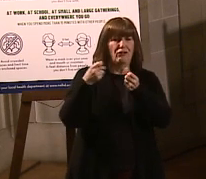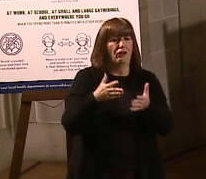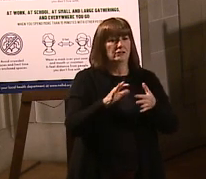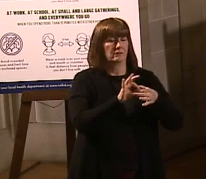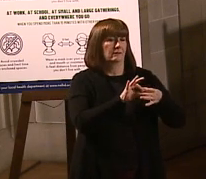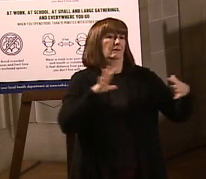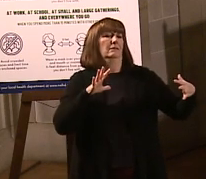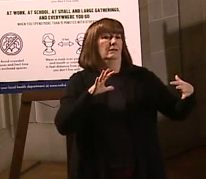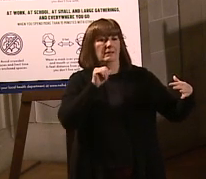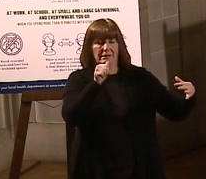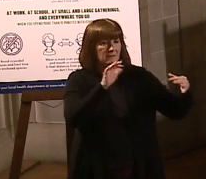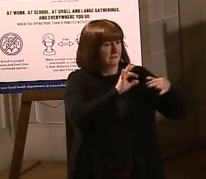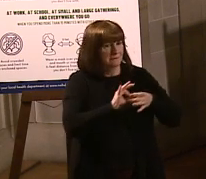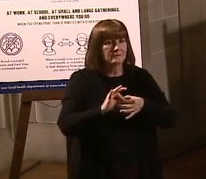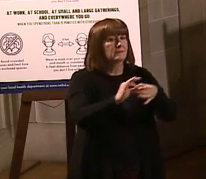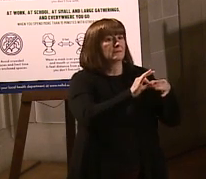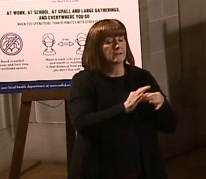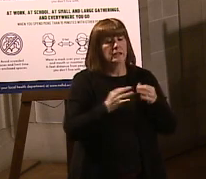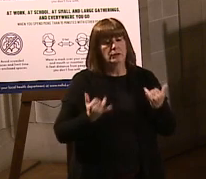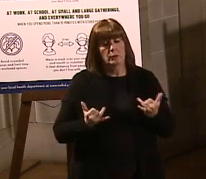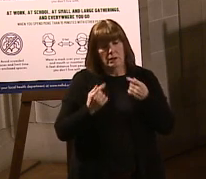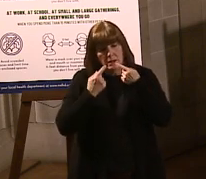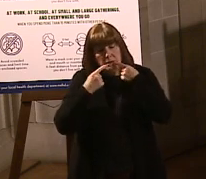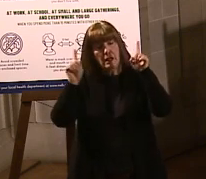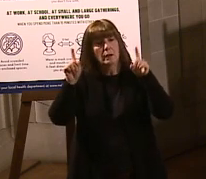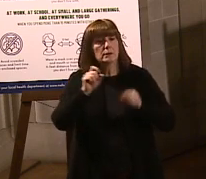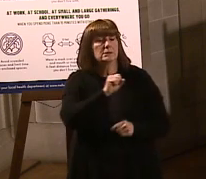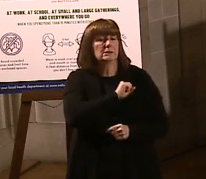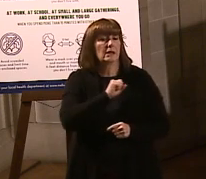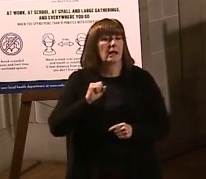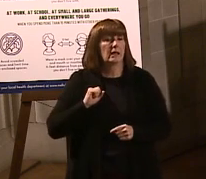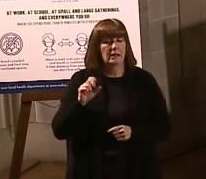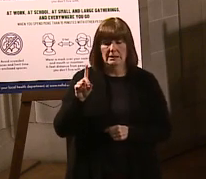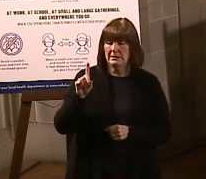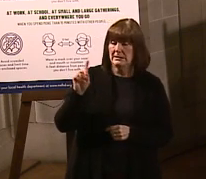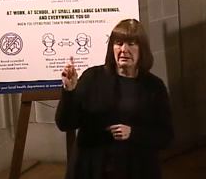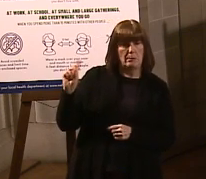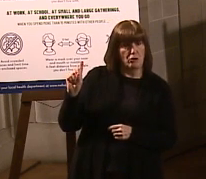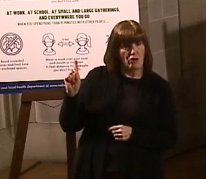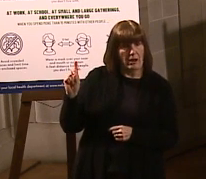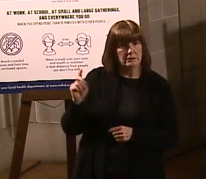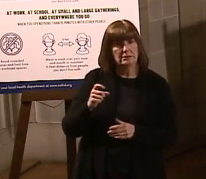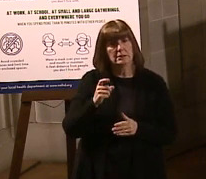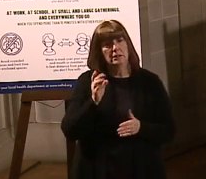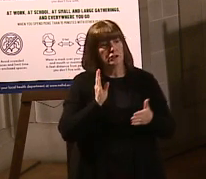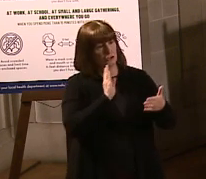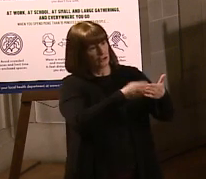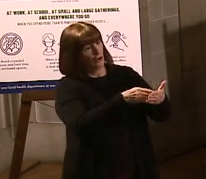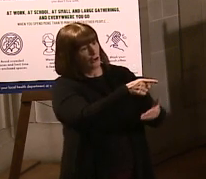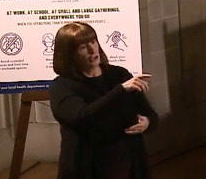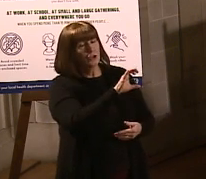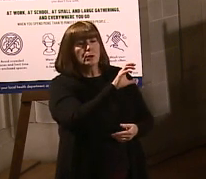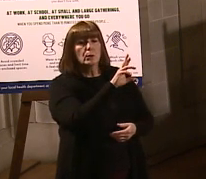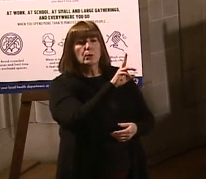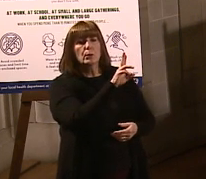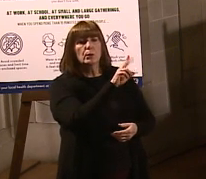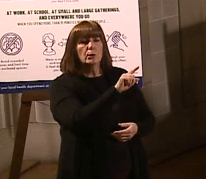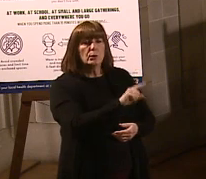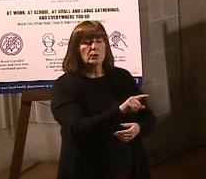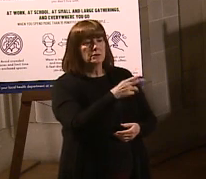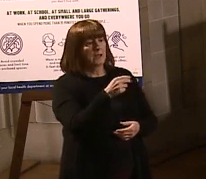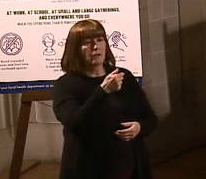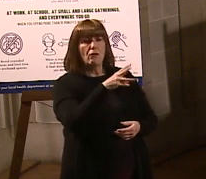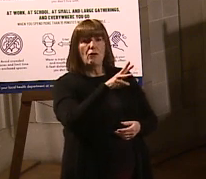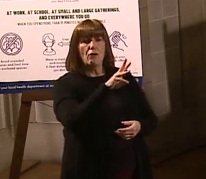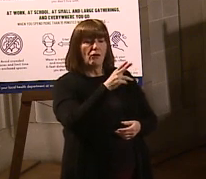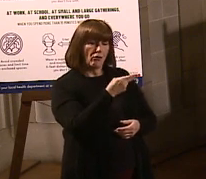was announced, or I read the news story, that Senate Democrats were charging Senators Cruz and Hawley with ethics violation. Again, this seems to me to